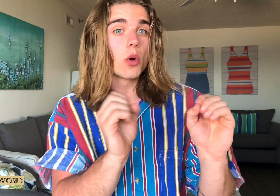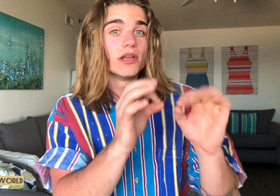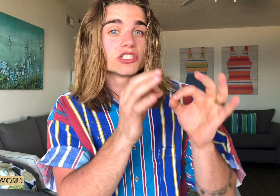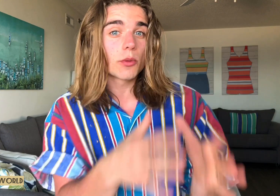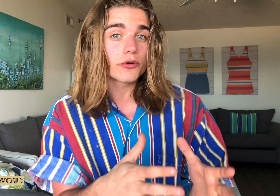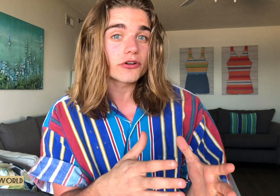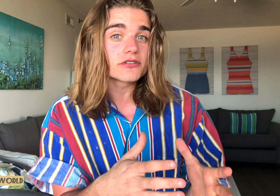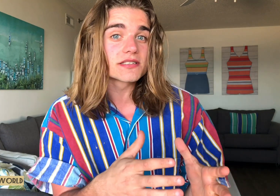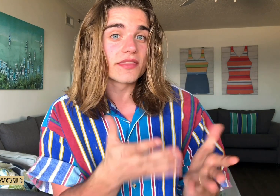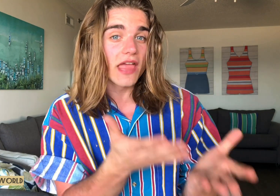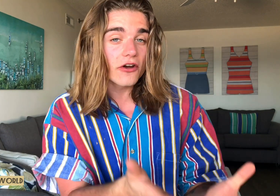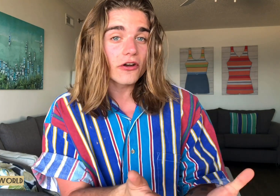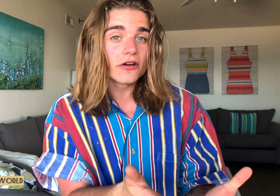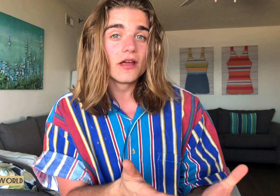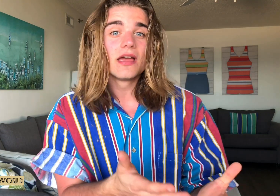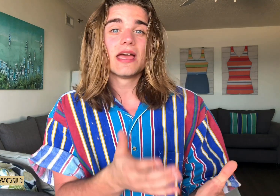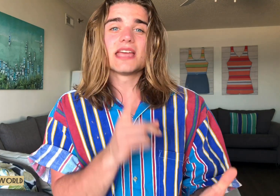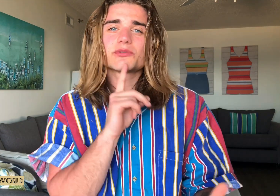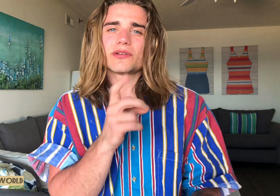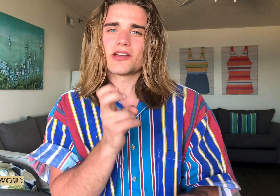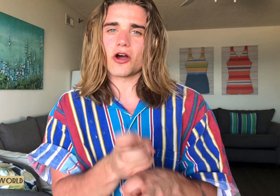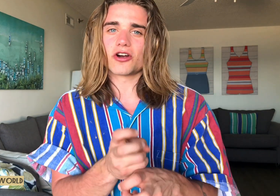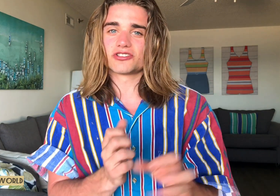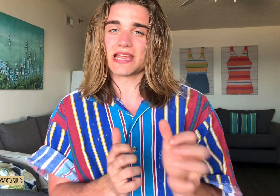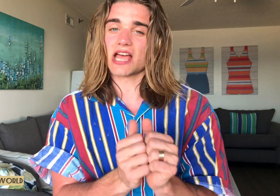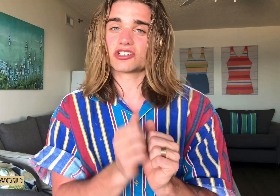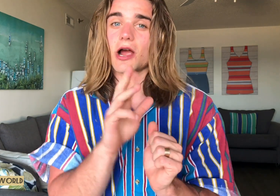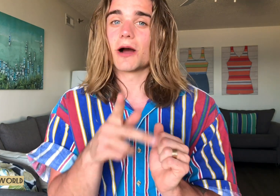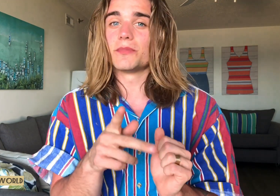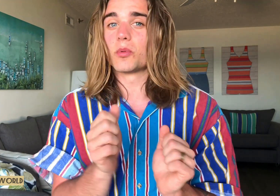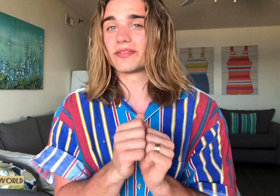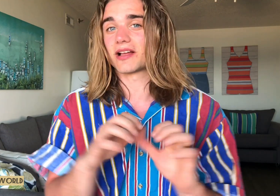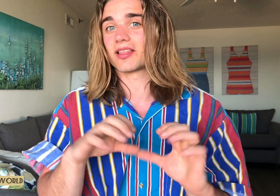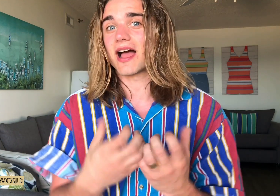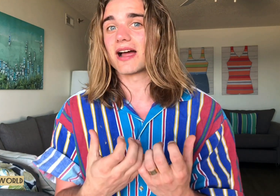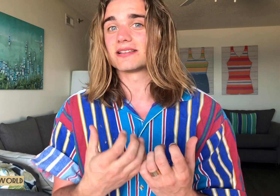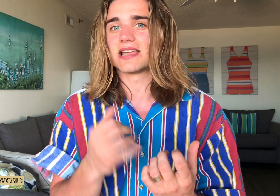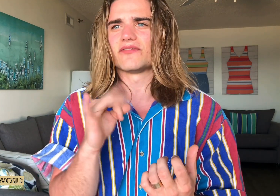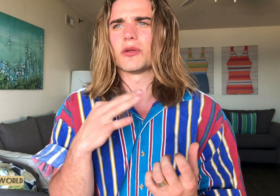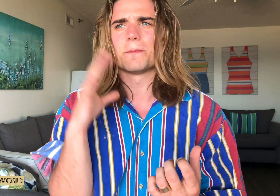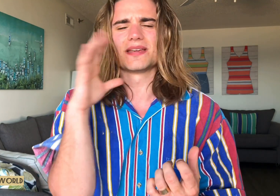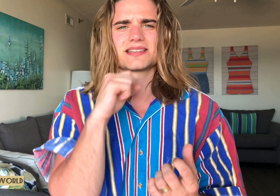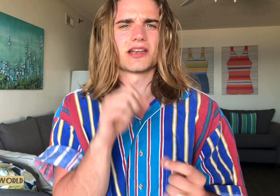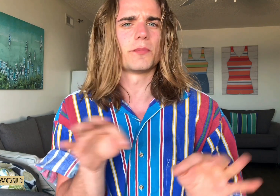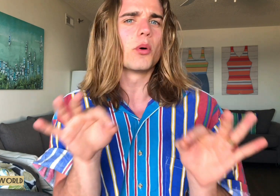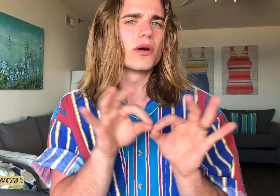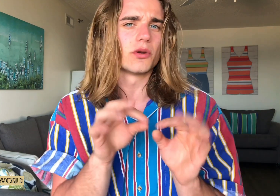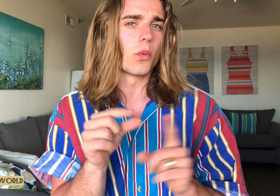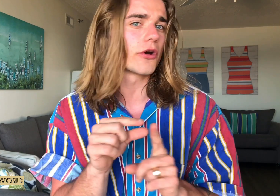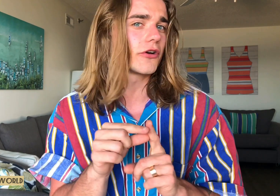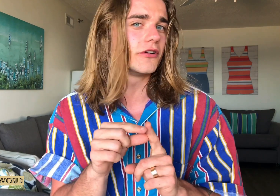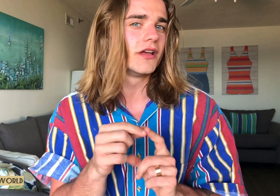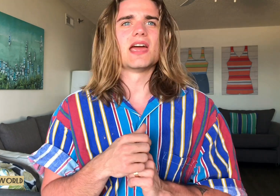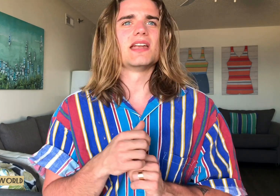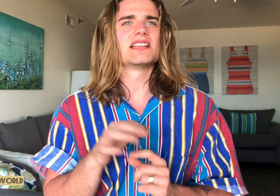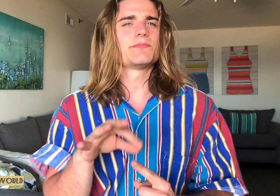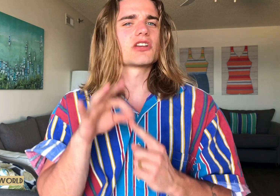interpreters there, it's really hard to catch up with the class if you miss an important word. And especially